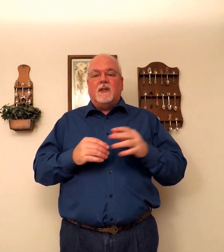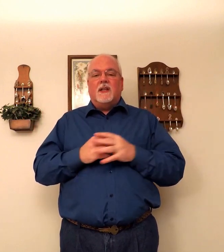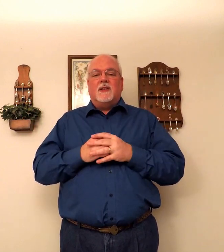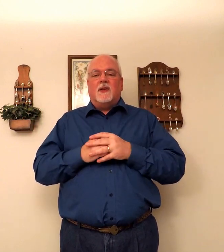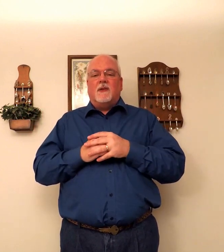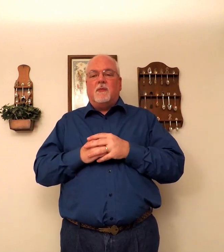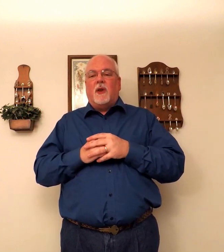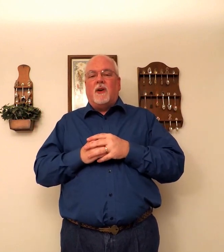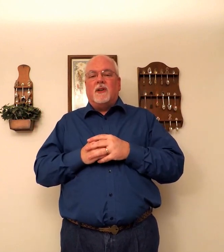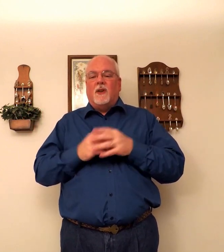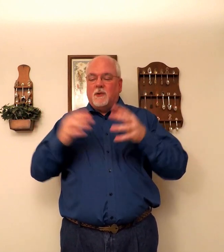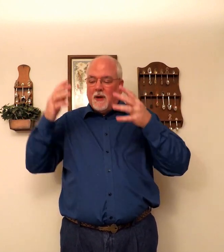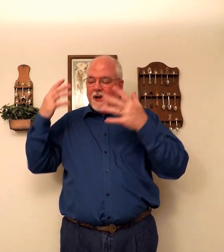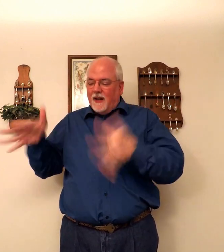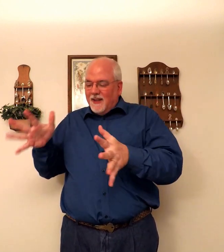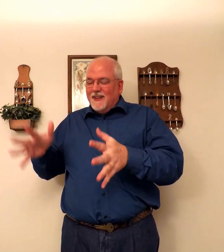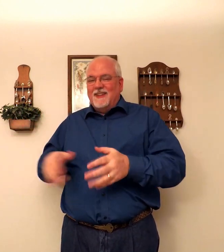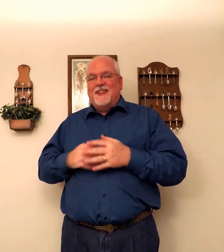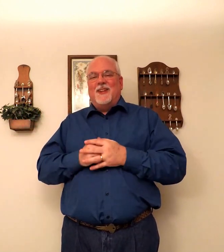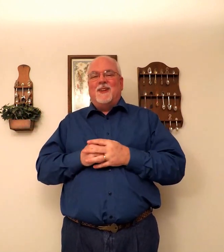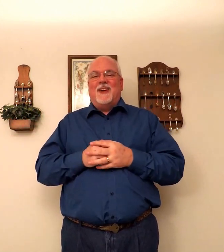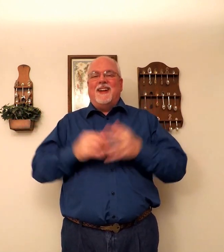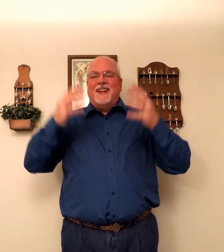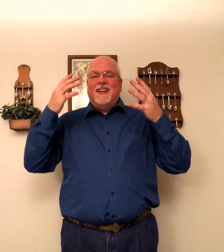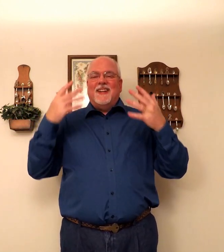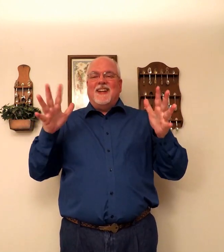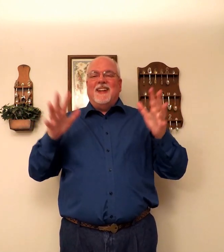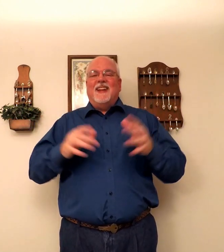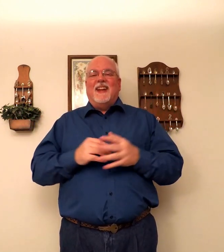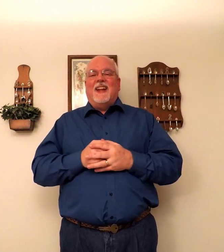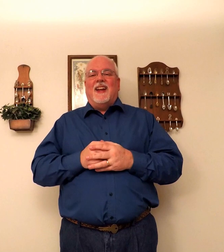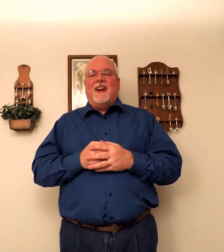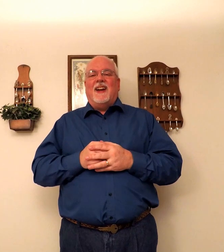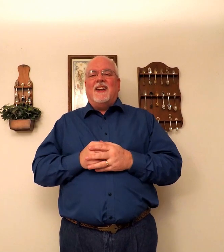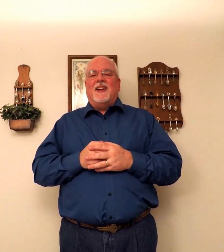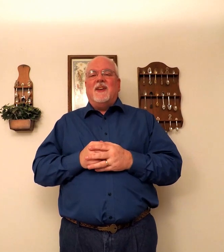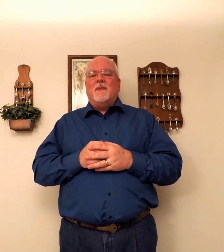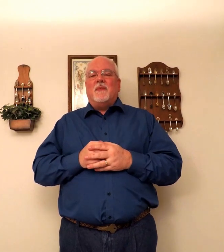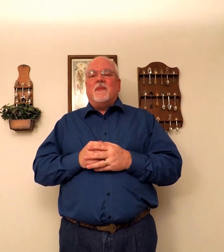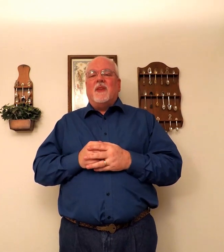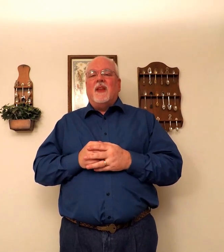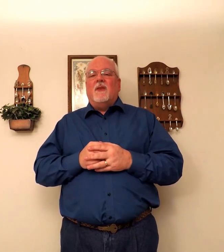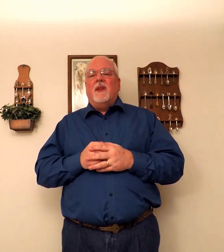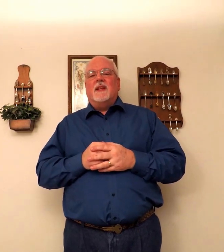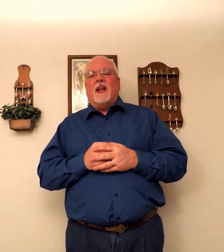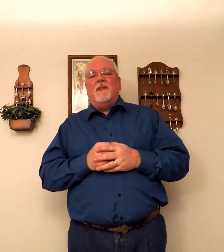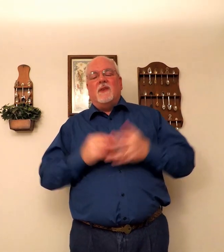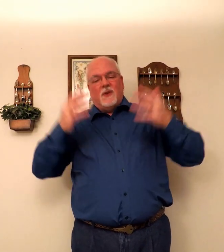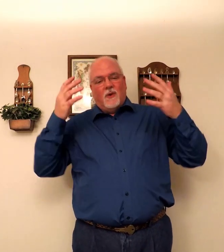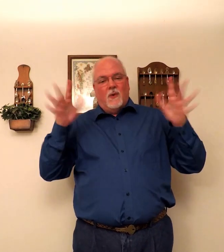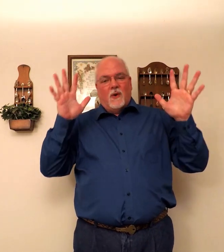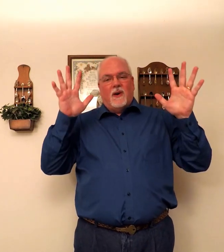sister or brother is close by. Okay? All right. When this life is for.